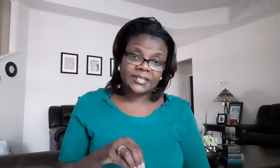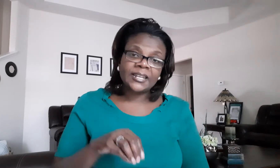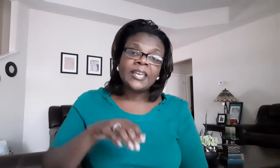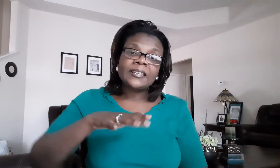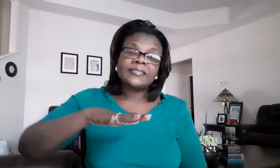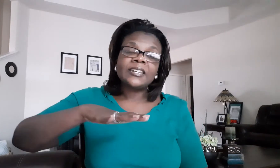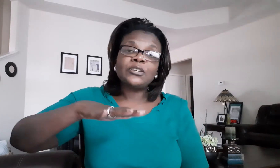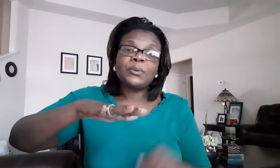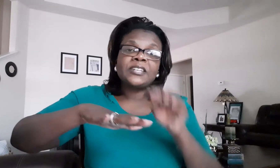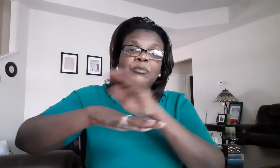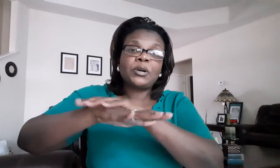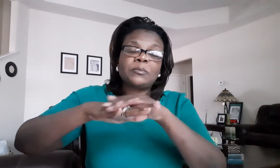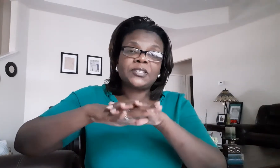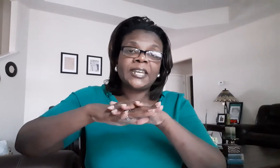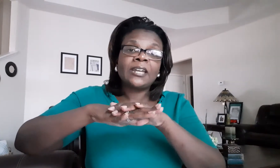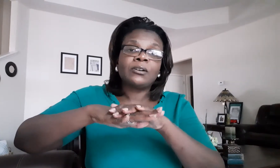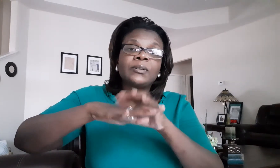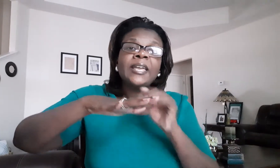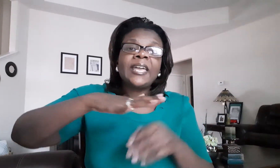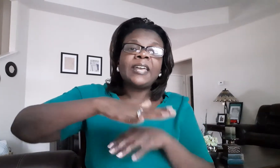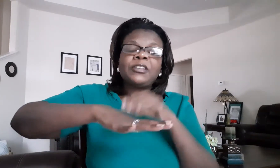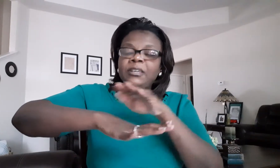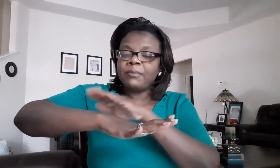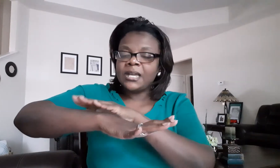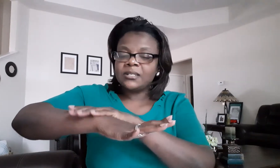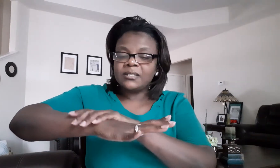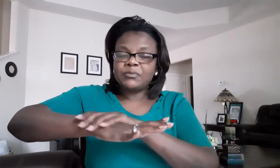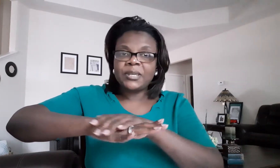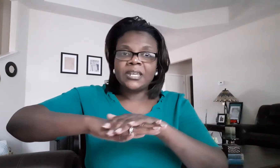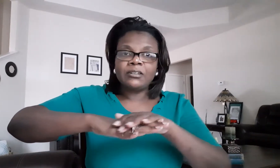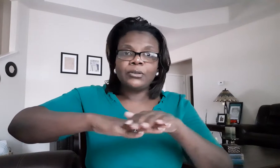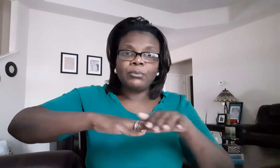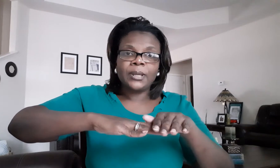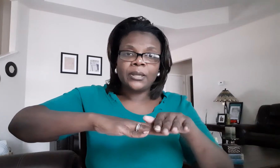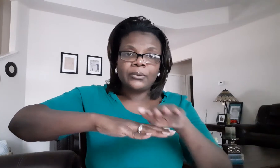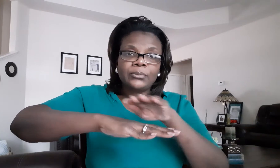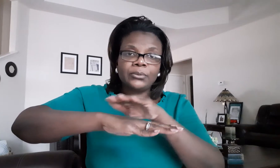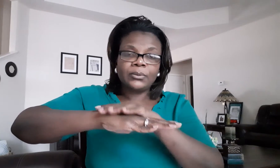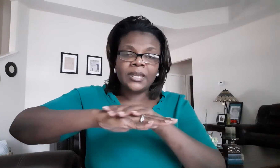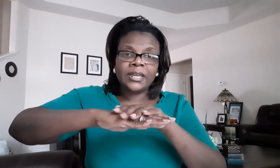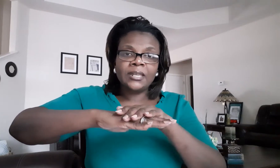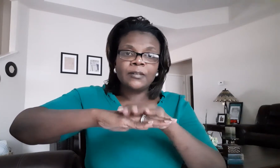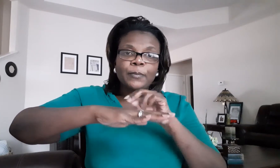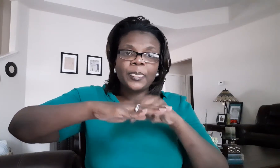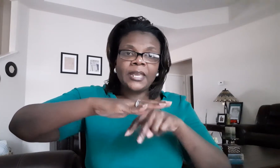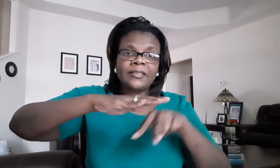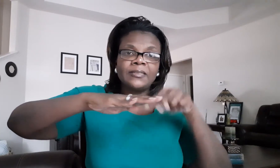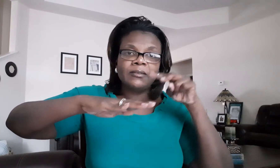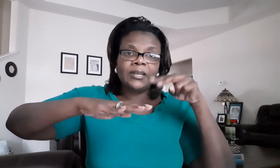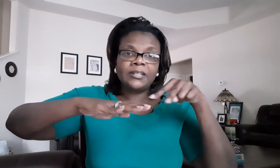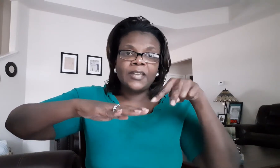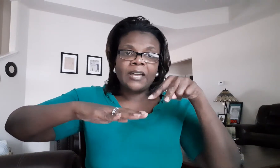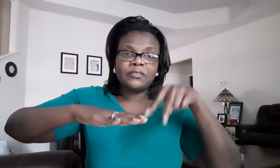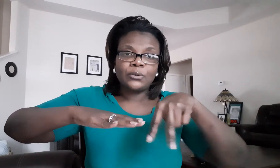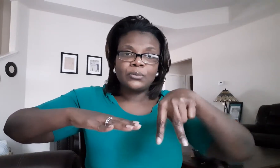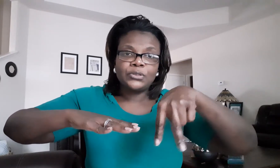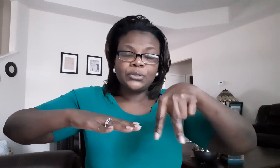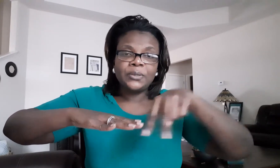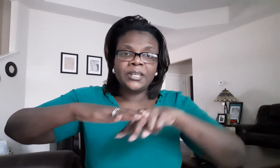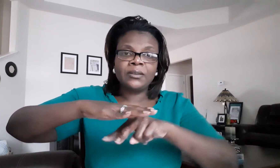the second way is the palms down and imagine this being the ground okay and and you have your two here